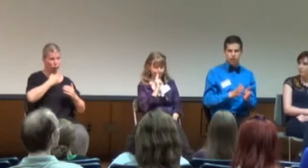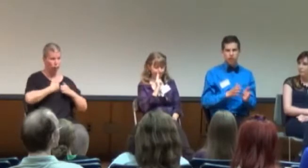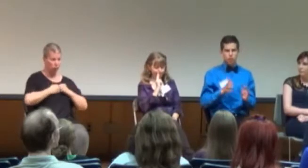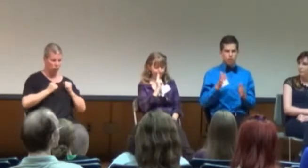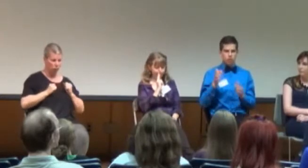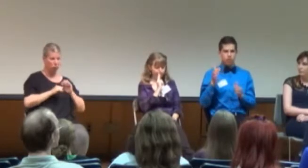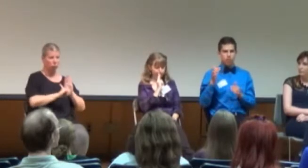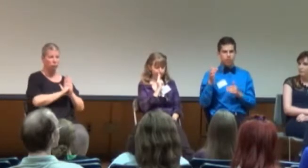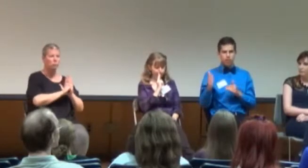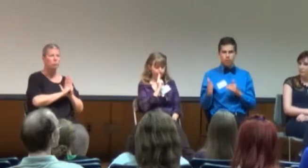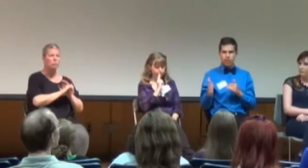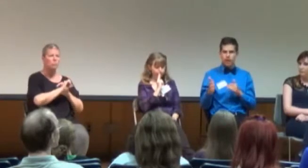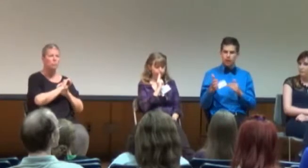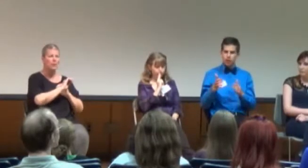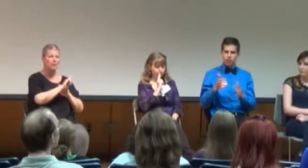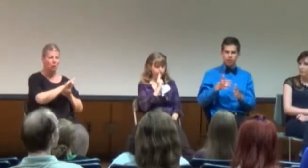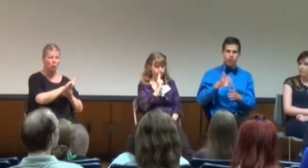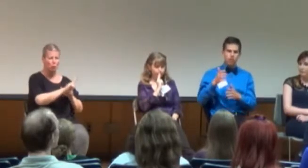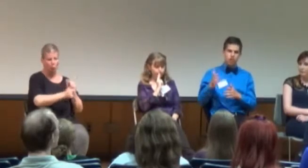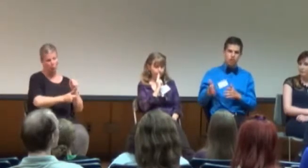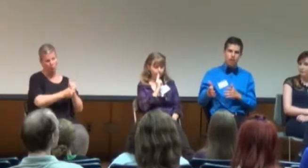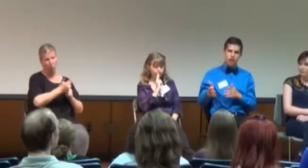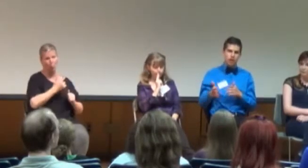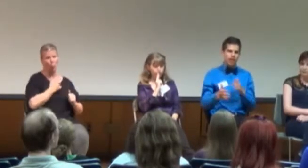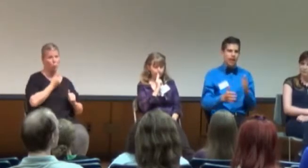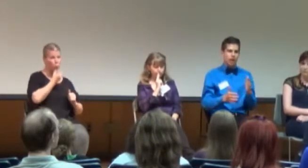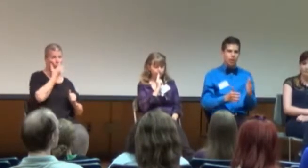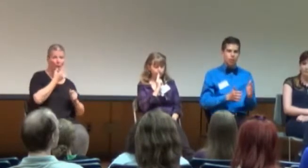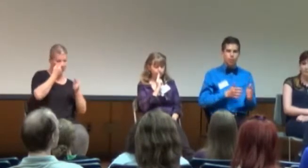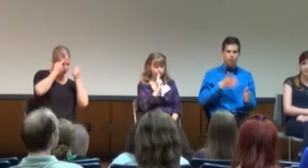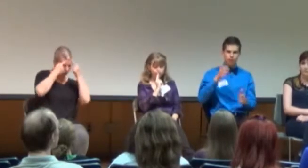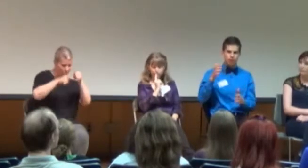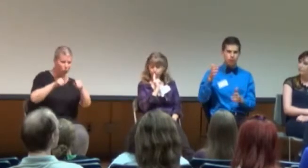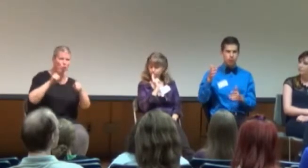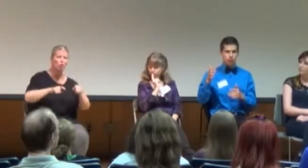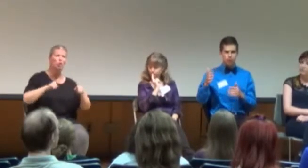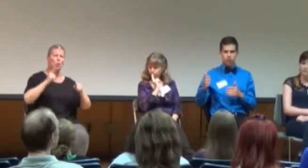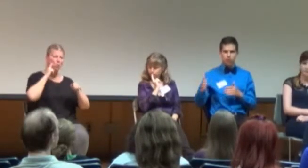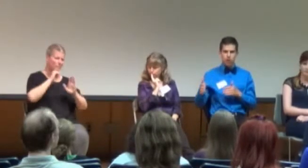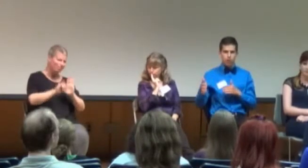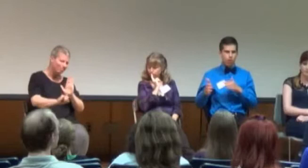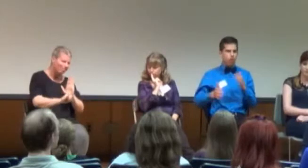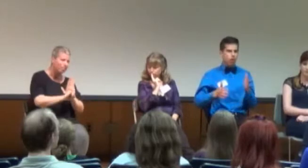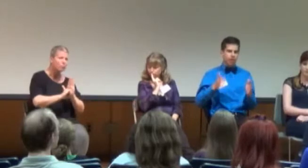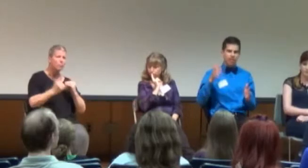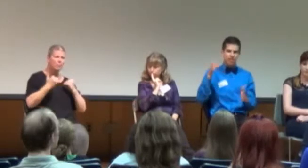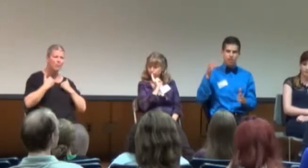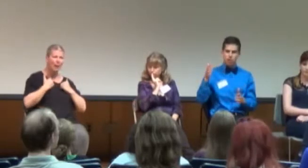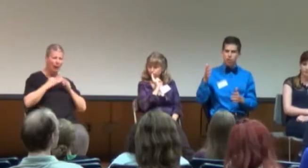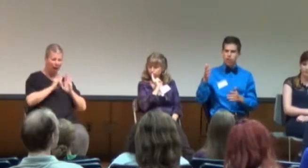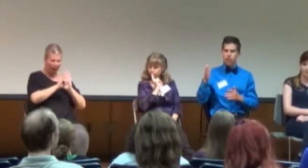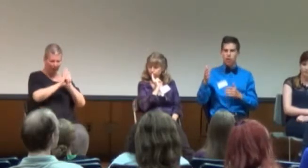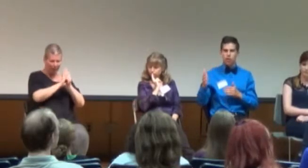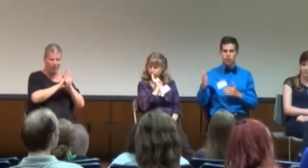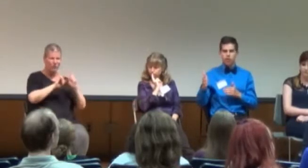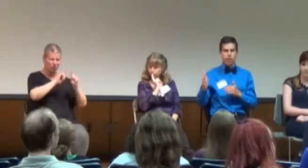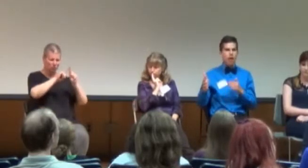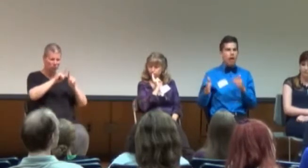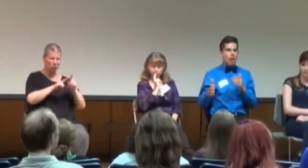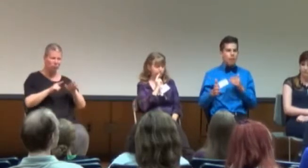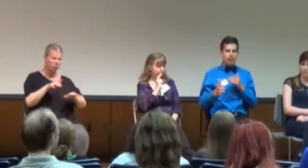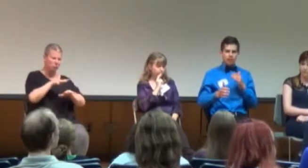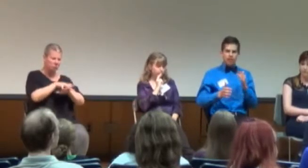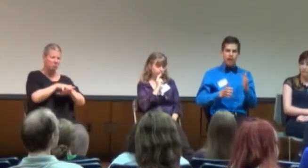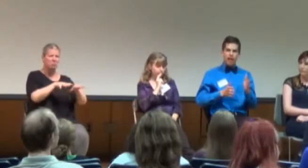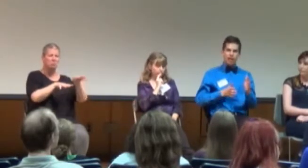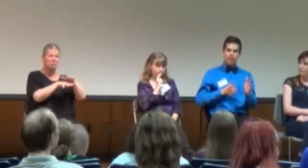I do agree that we should be looking at intersectionality and how being a person of color relates to asexuality and all of this.